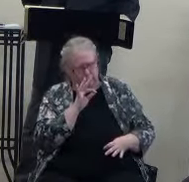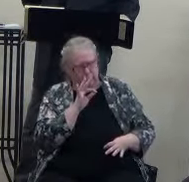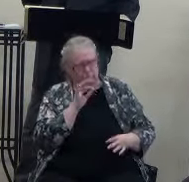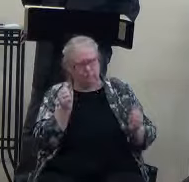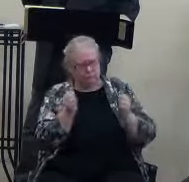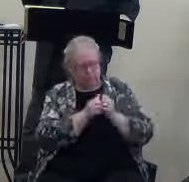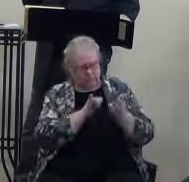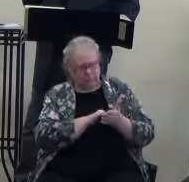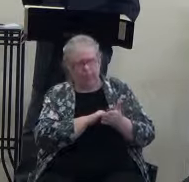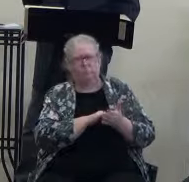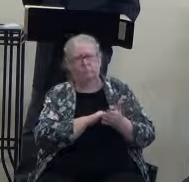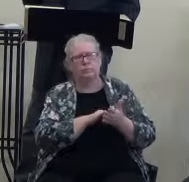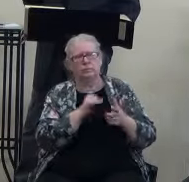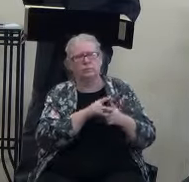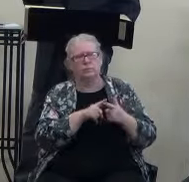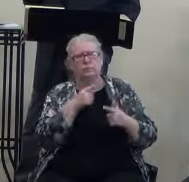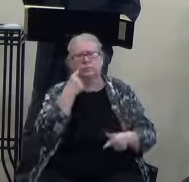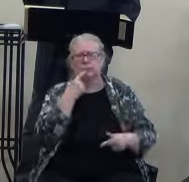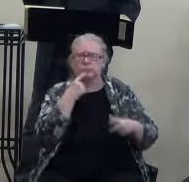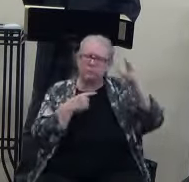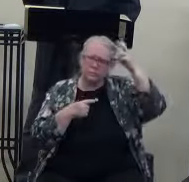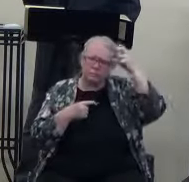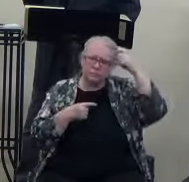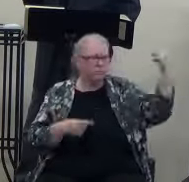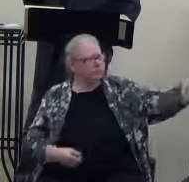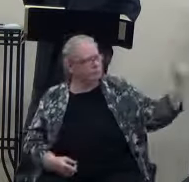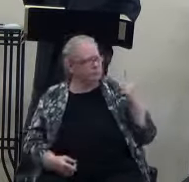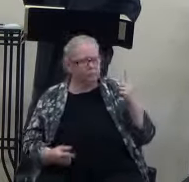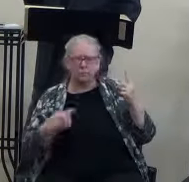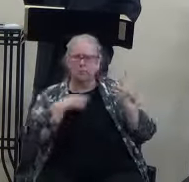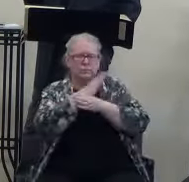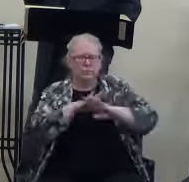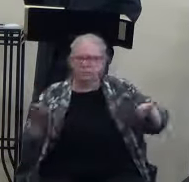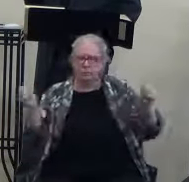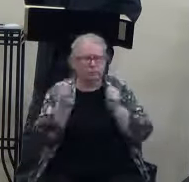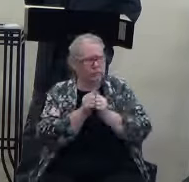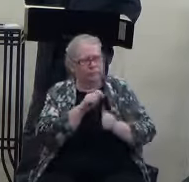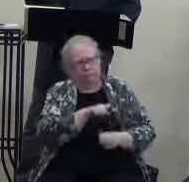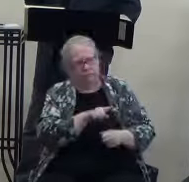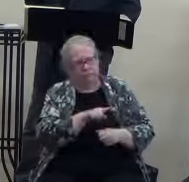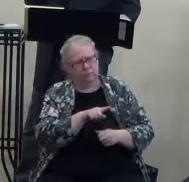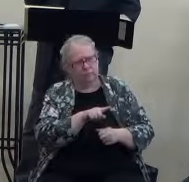And then he tells them, Satan's coming. I won't be with you much longer.